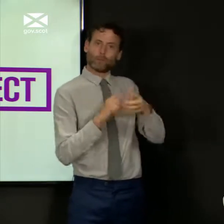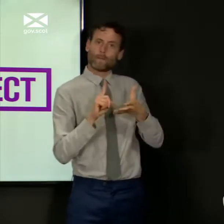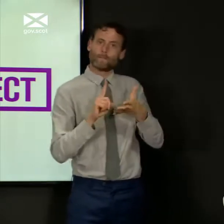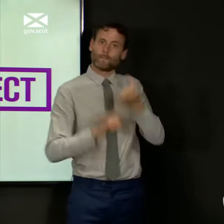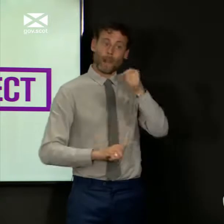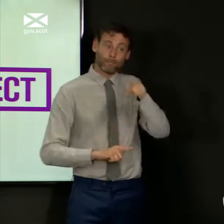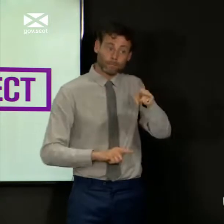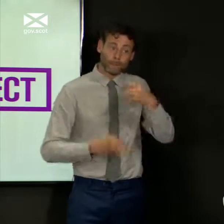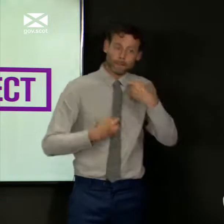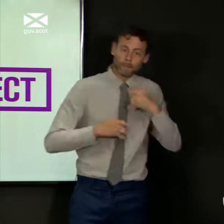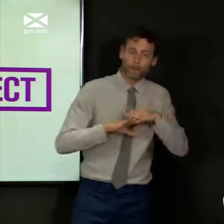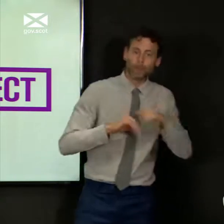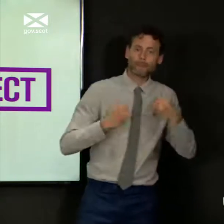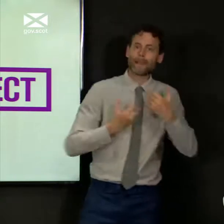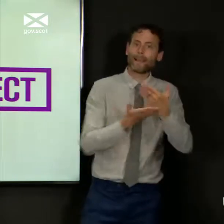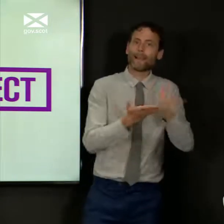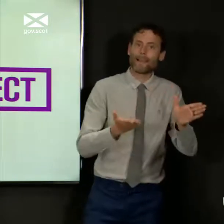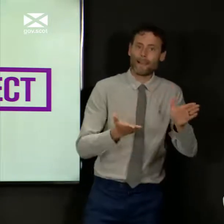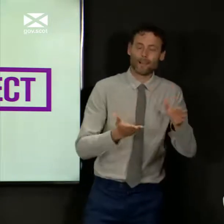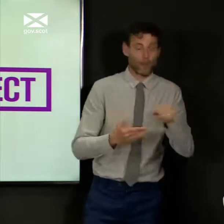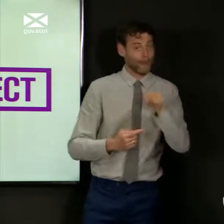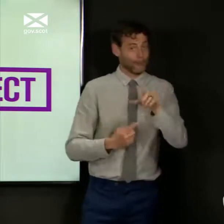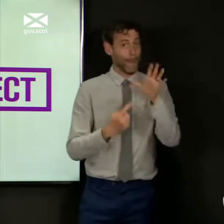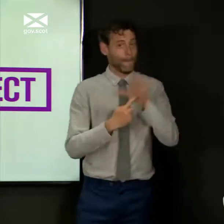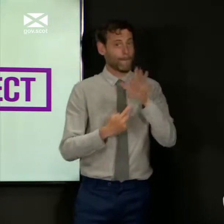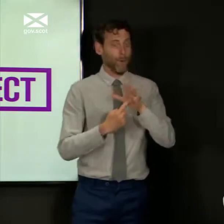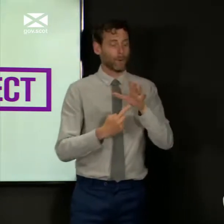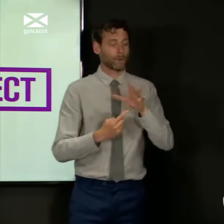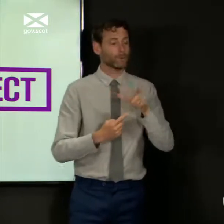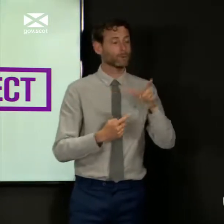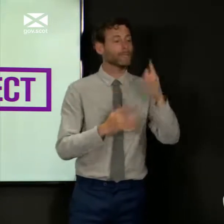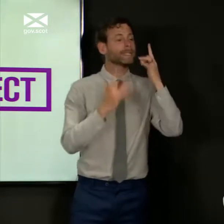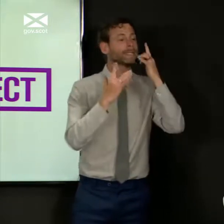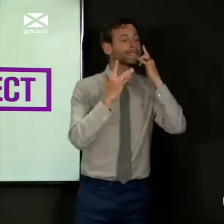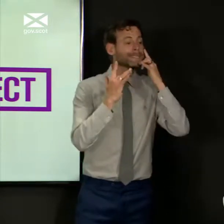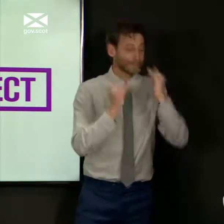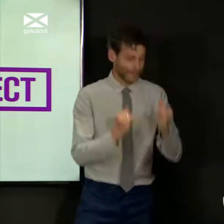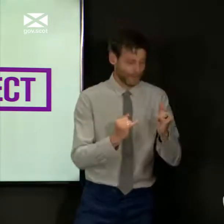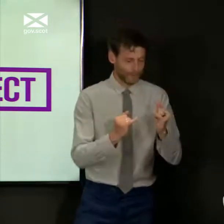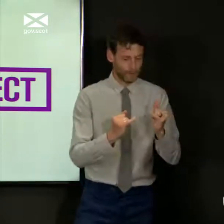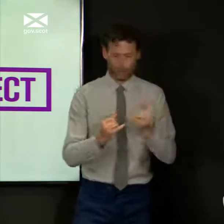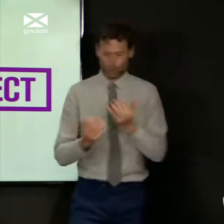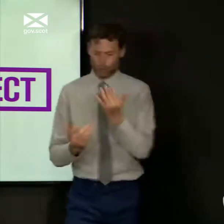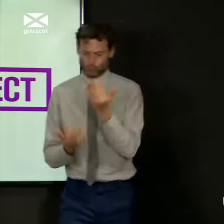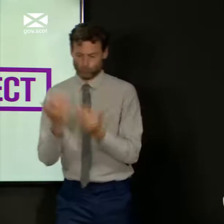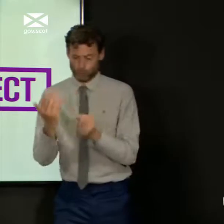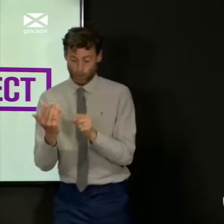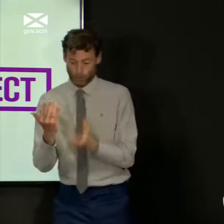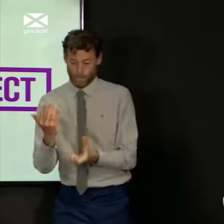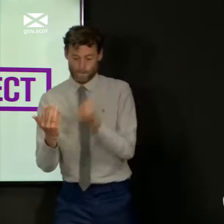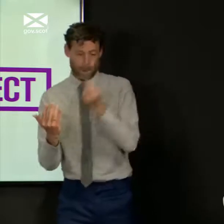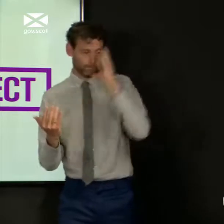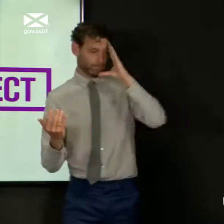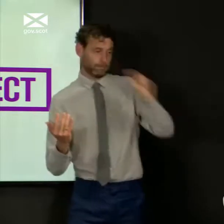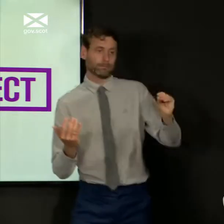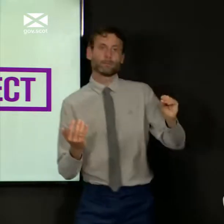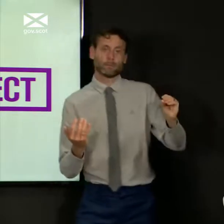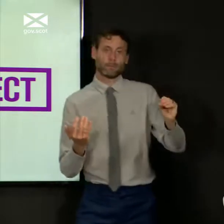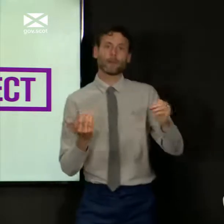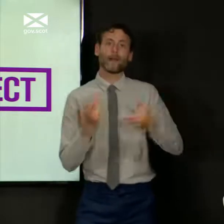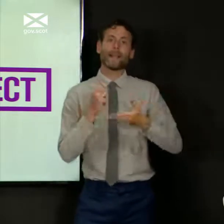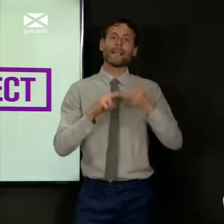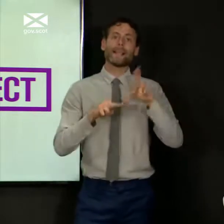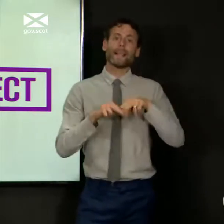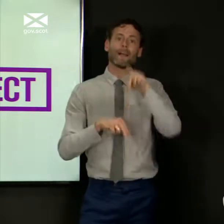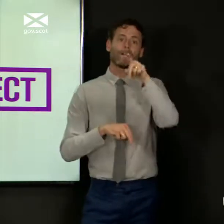Minister covered the importance of speed in all of this. So if you have those symptoms, to phone right away or go onto that